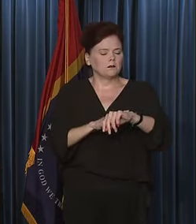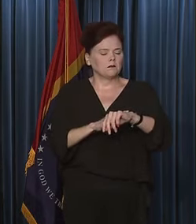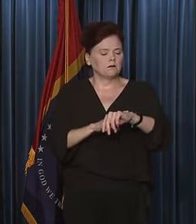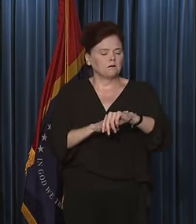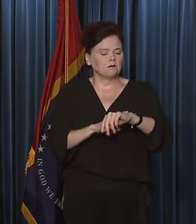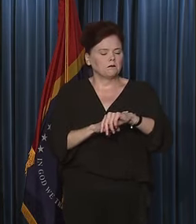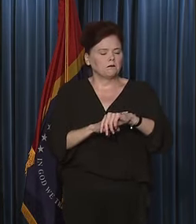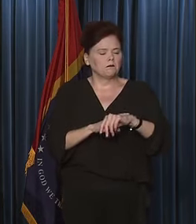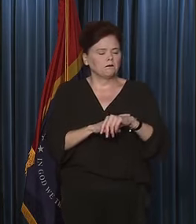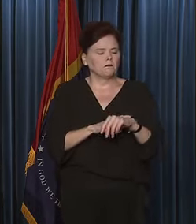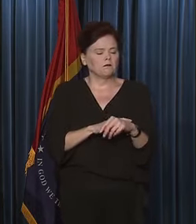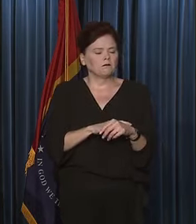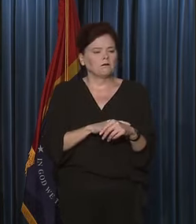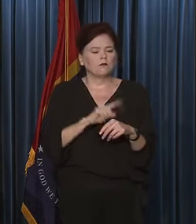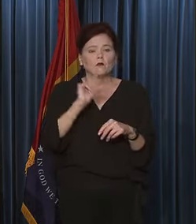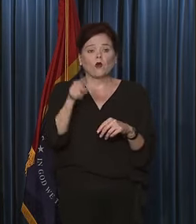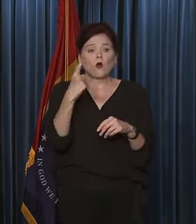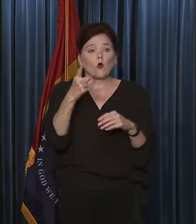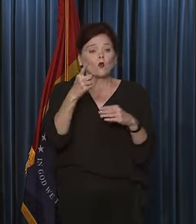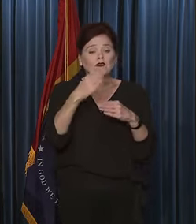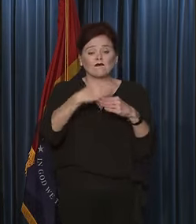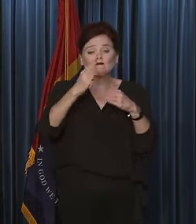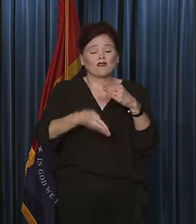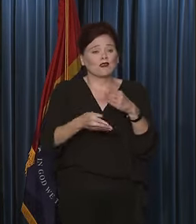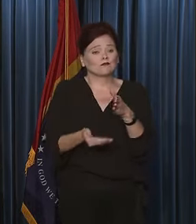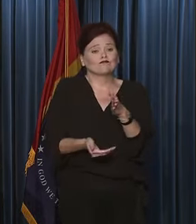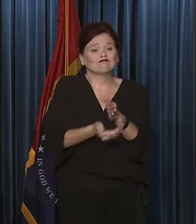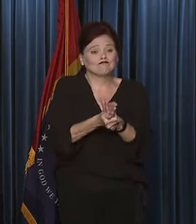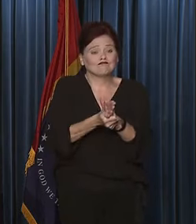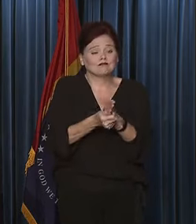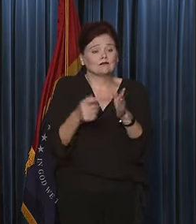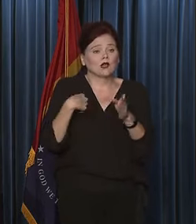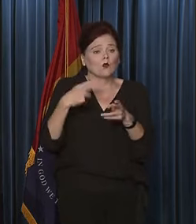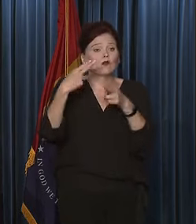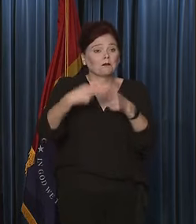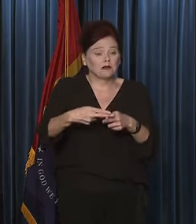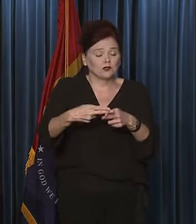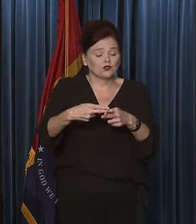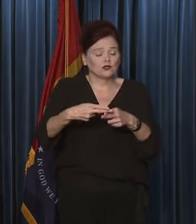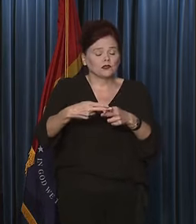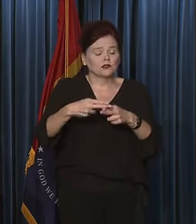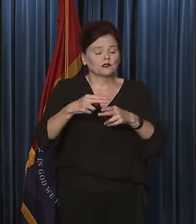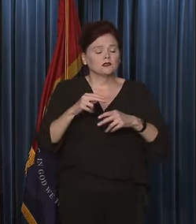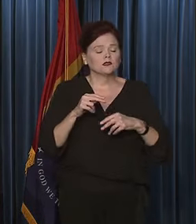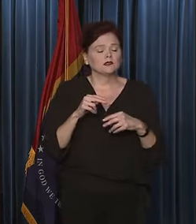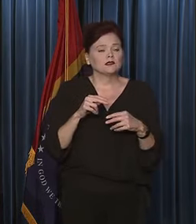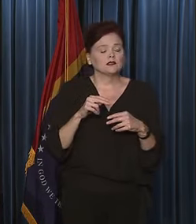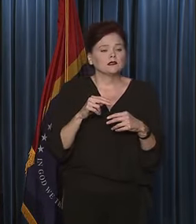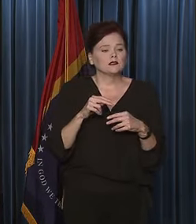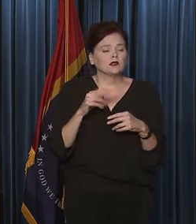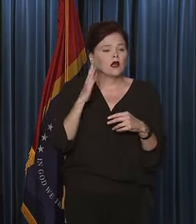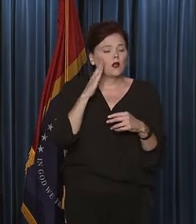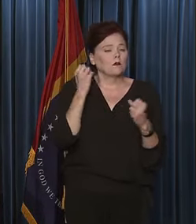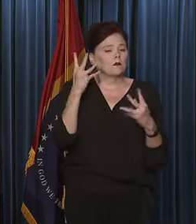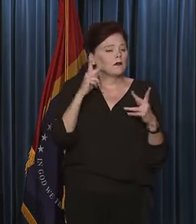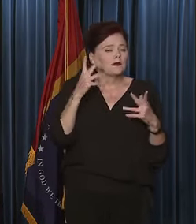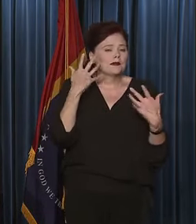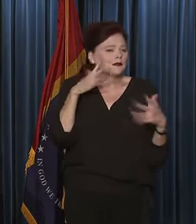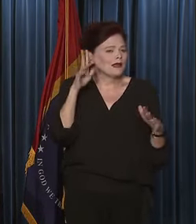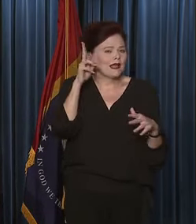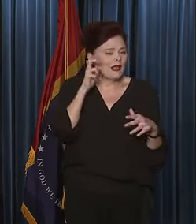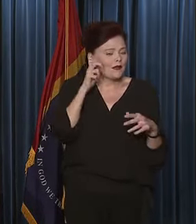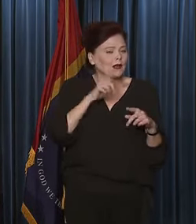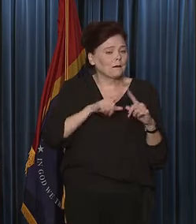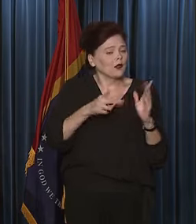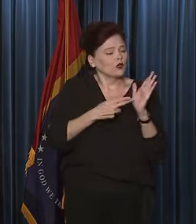And the only final caveat that I will mention, Nick, is, and I know a lot of people don't want to hear